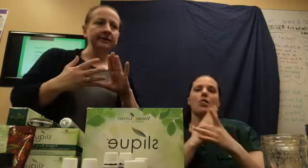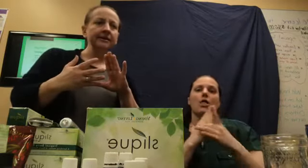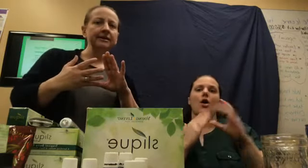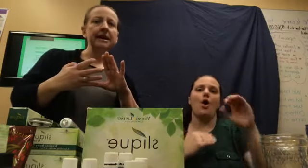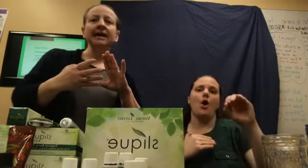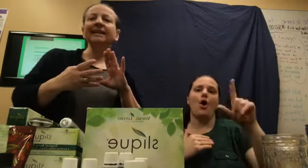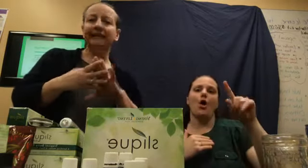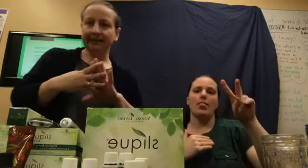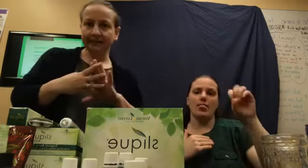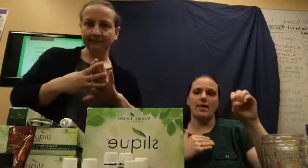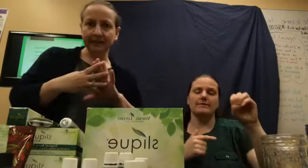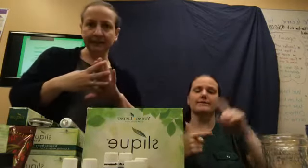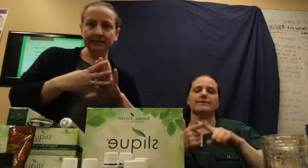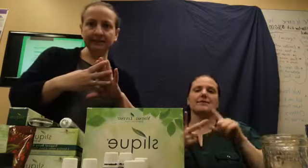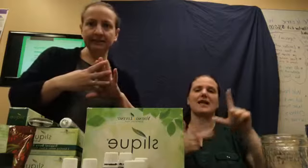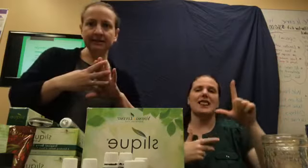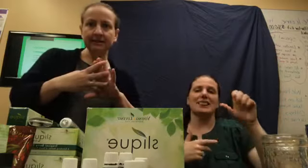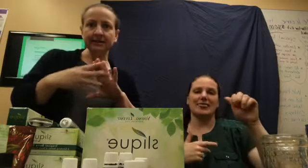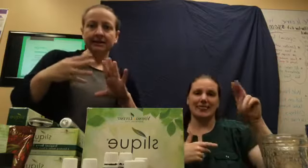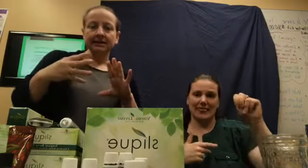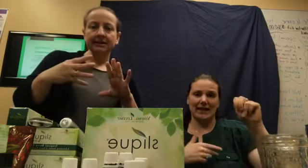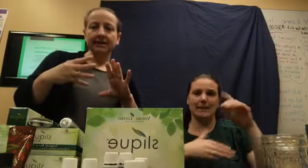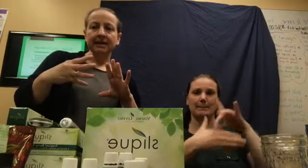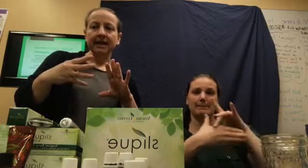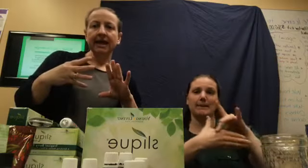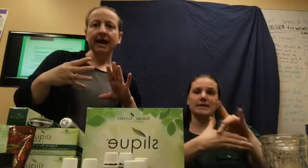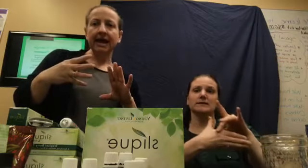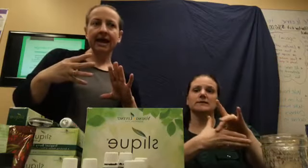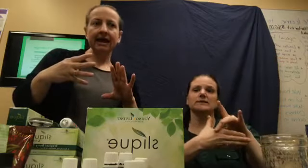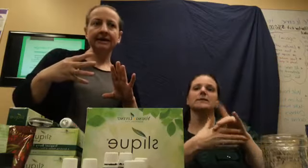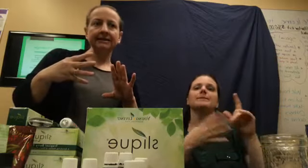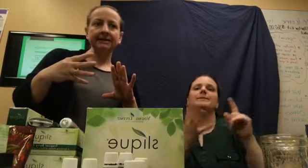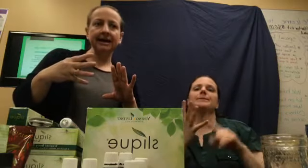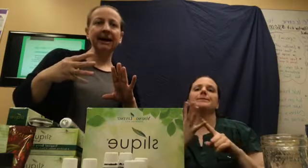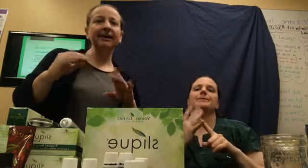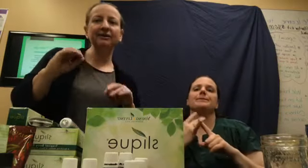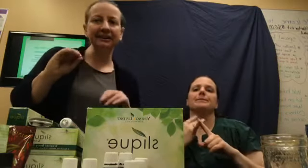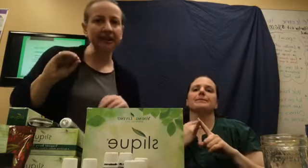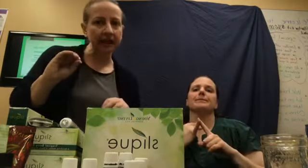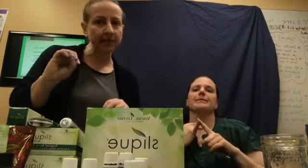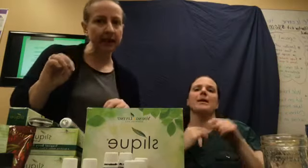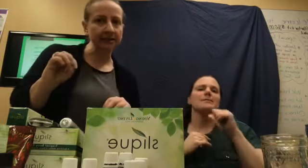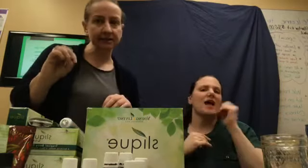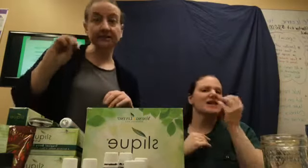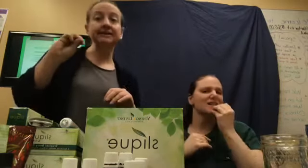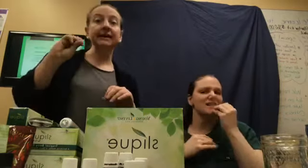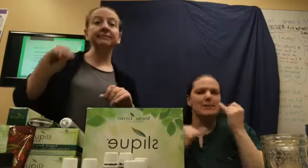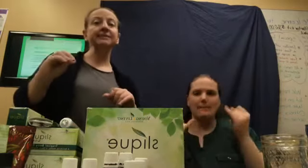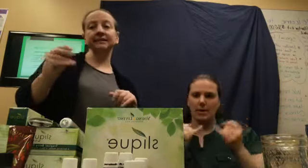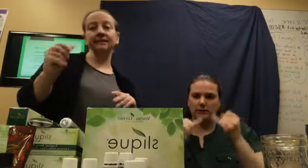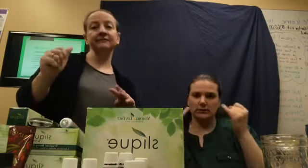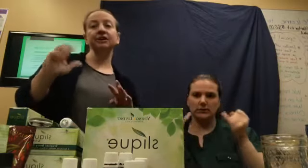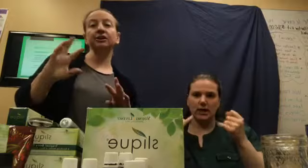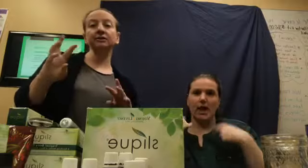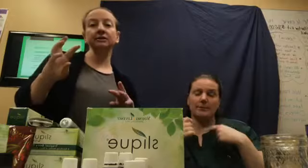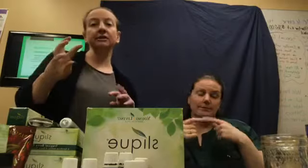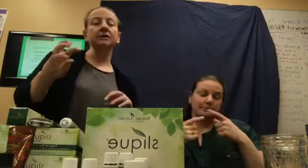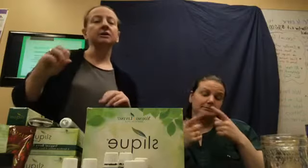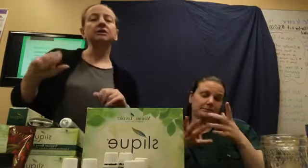And, lean meats. And, I don't eat a lot of pastas because I am sensitive to gluten. So,